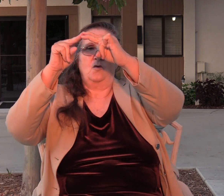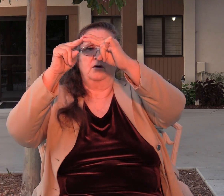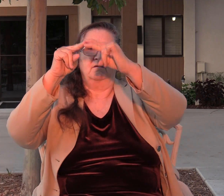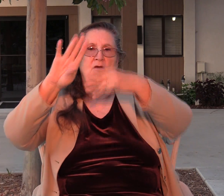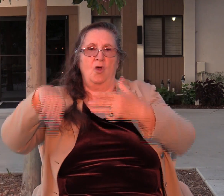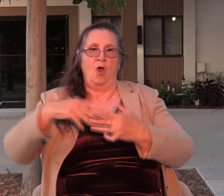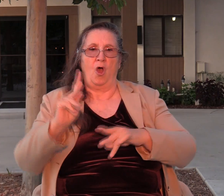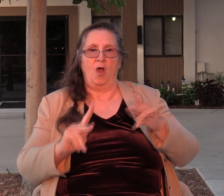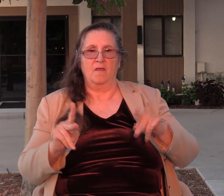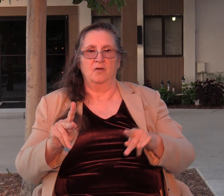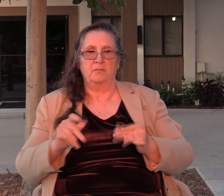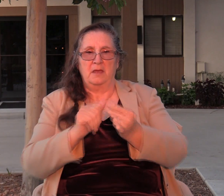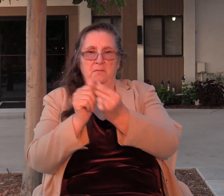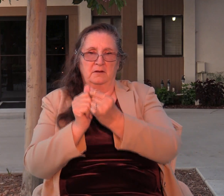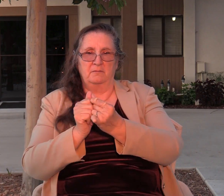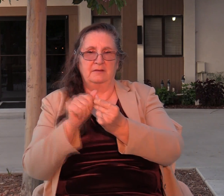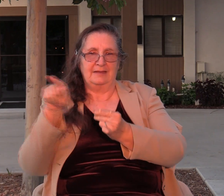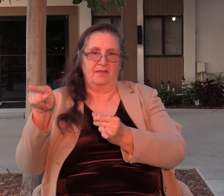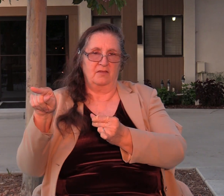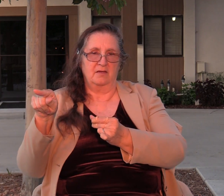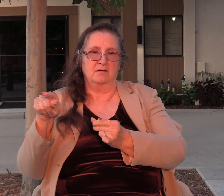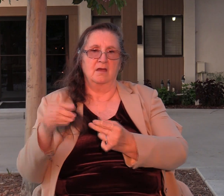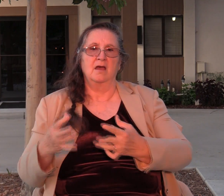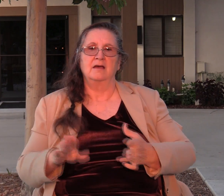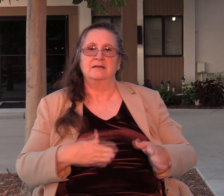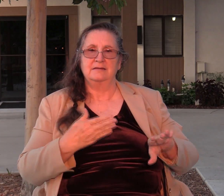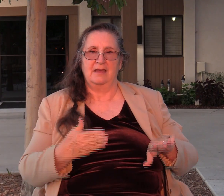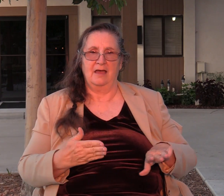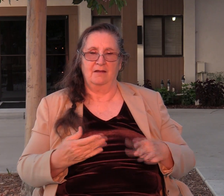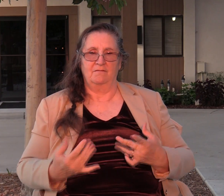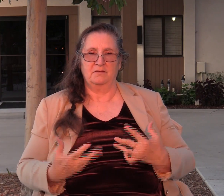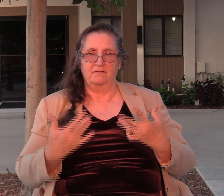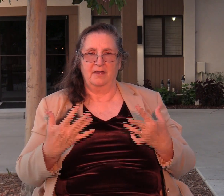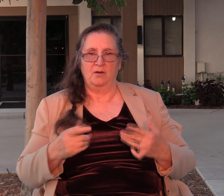people of the tower of Shechem died, about a thousand men and women.